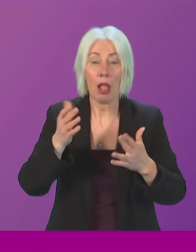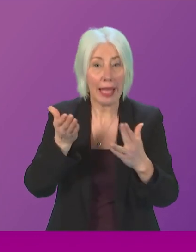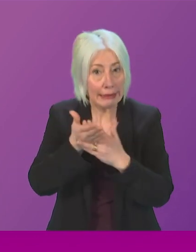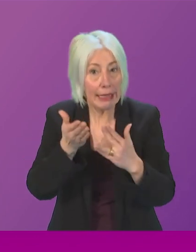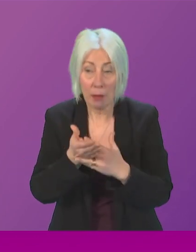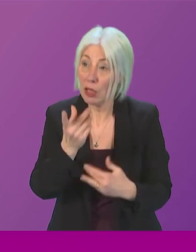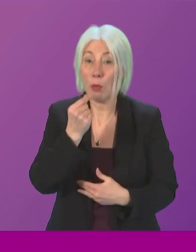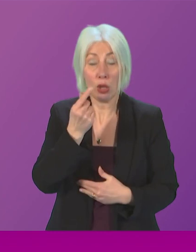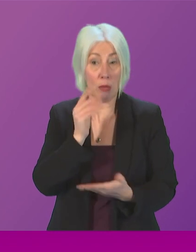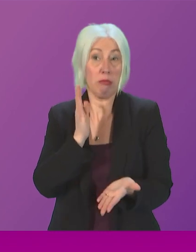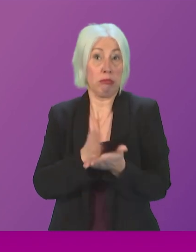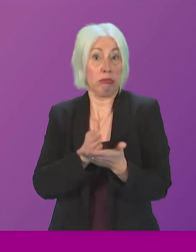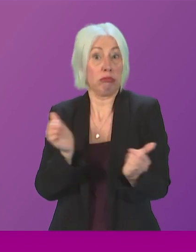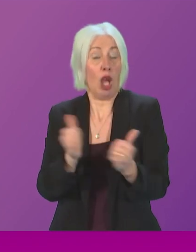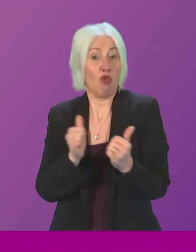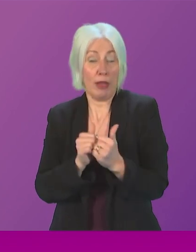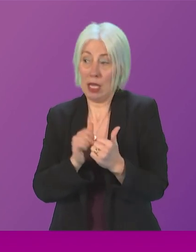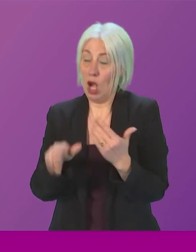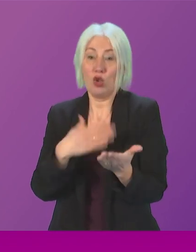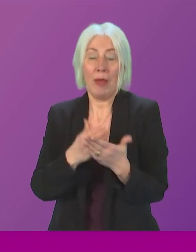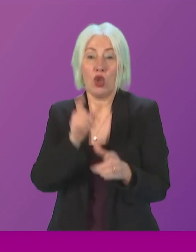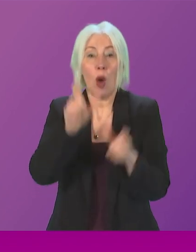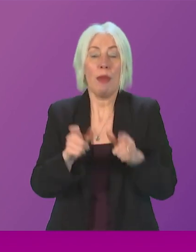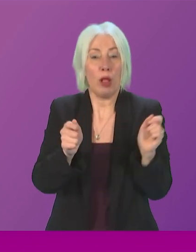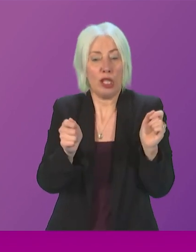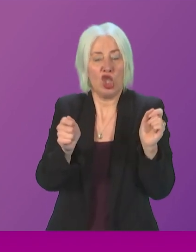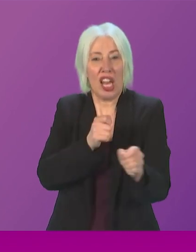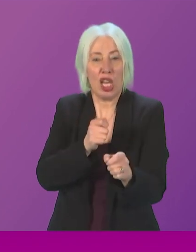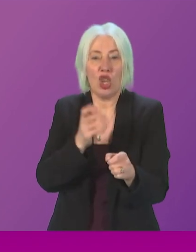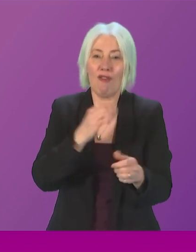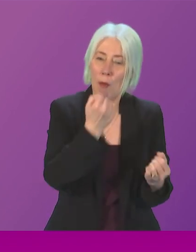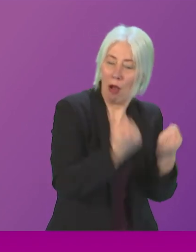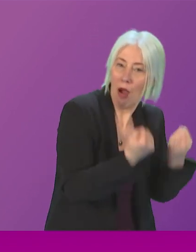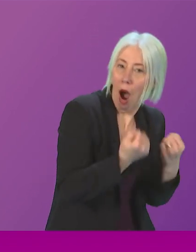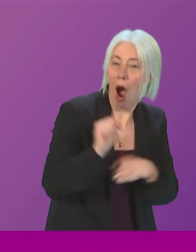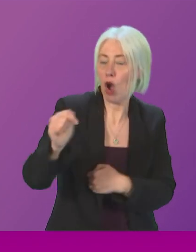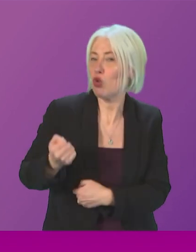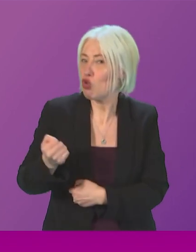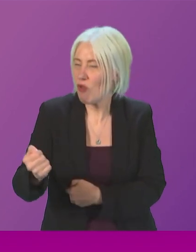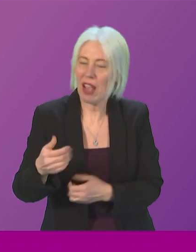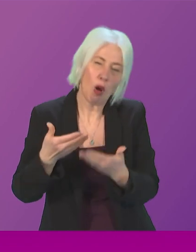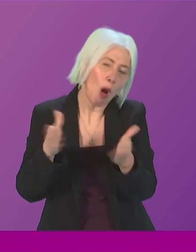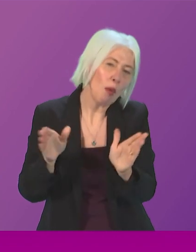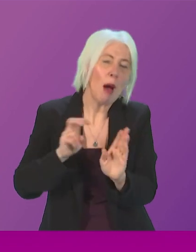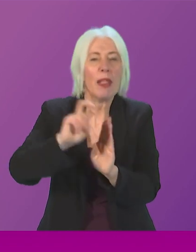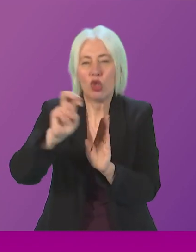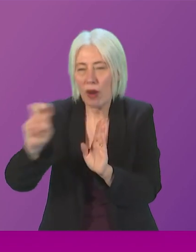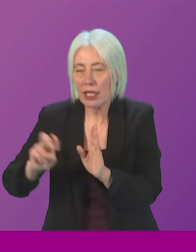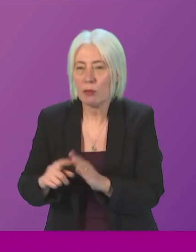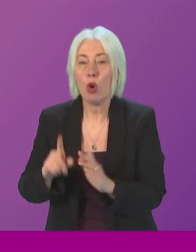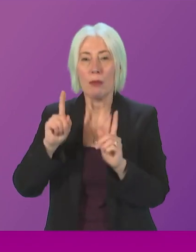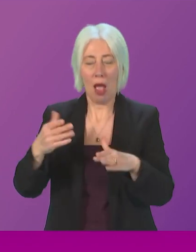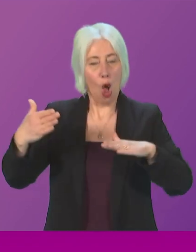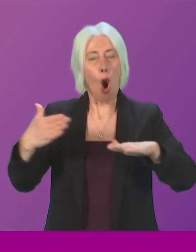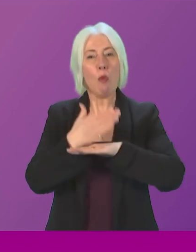as we possibly can in order to get that modal shift away from car to public transport in terms of the very operational